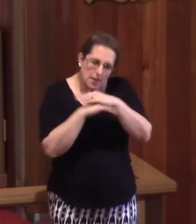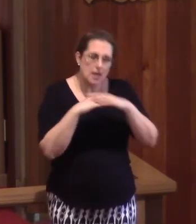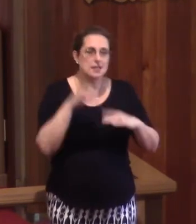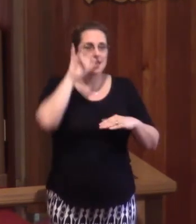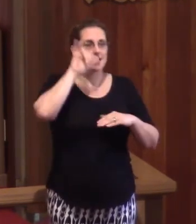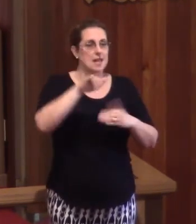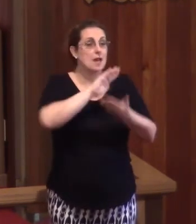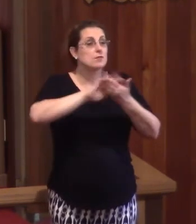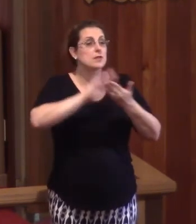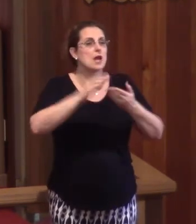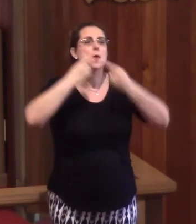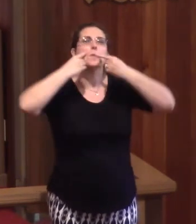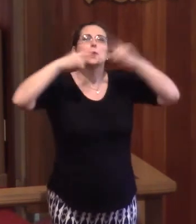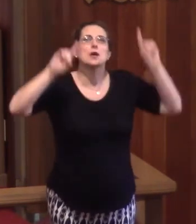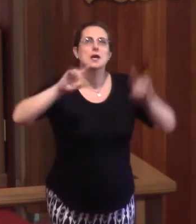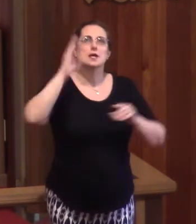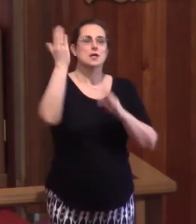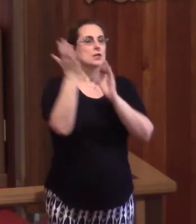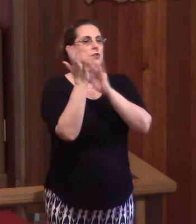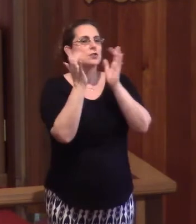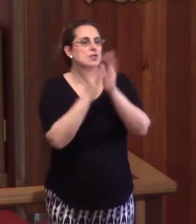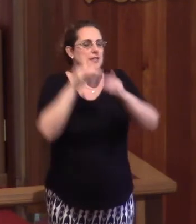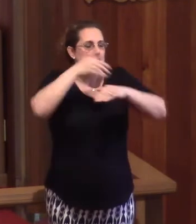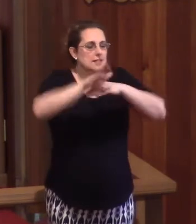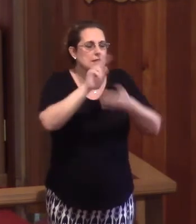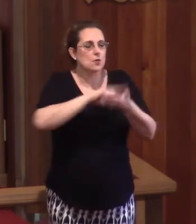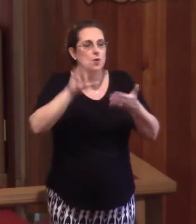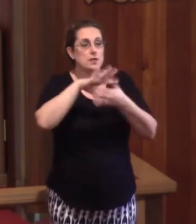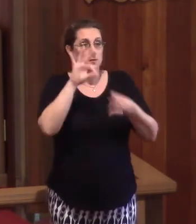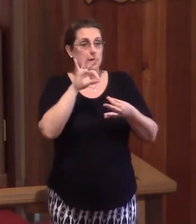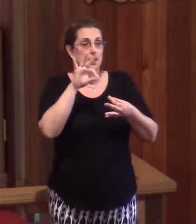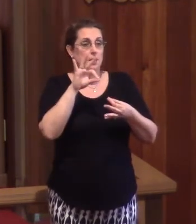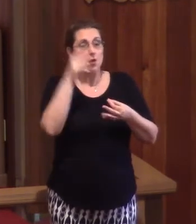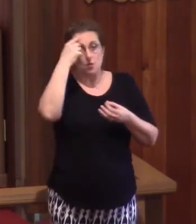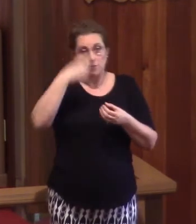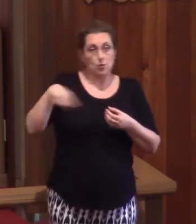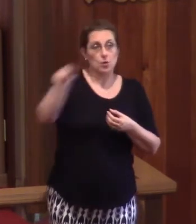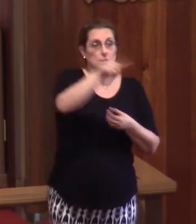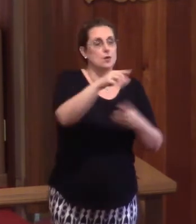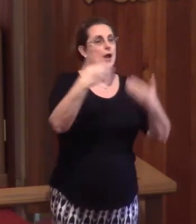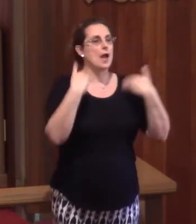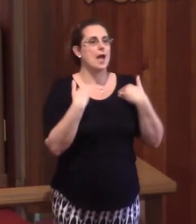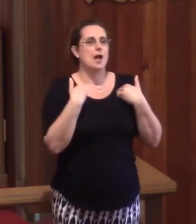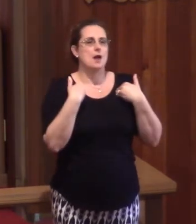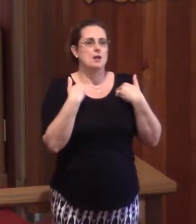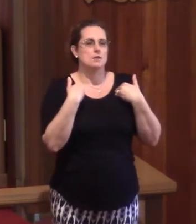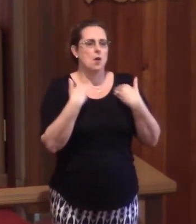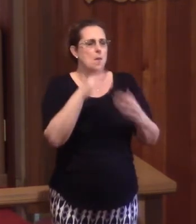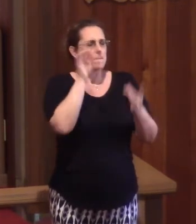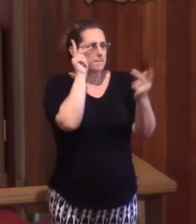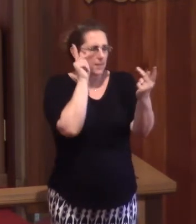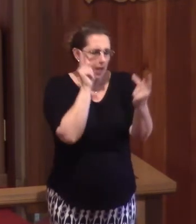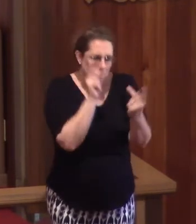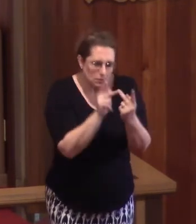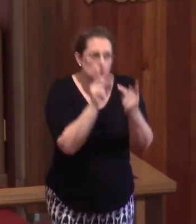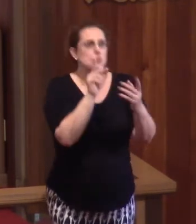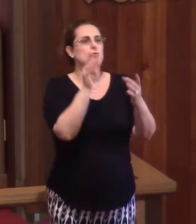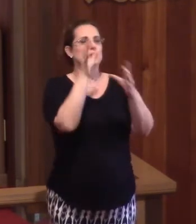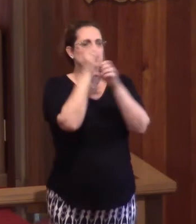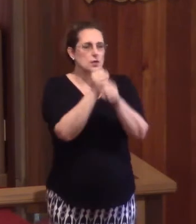proclaimed. Jesus sends the Holy Spirit that you may have absolute trust, not in your work,